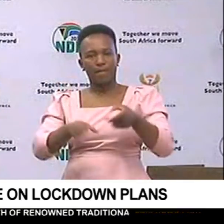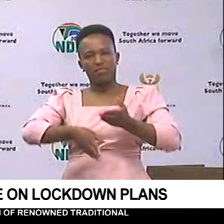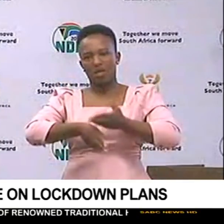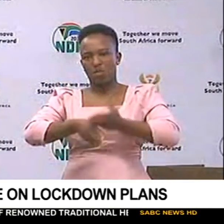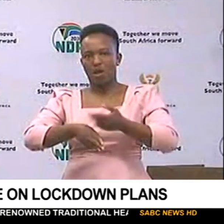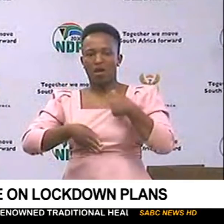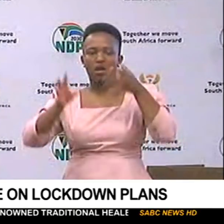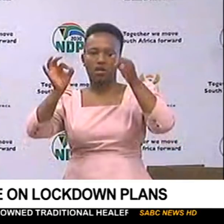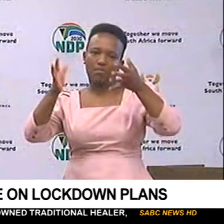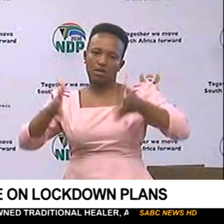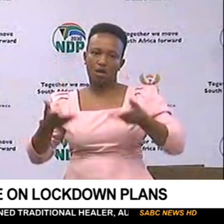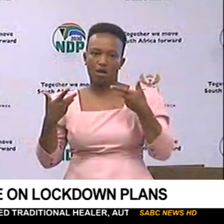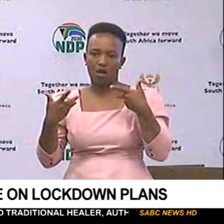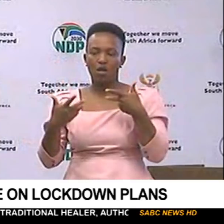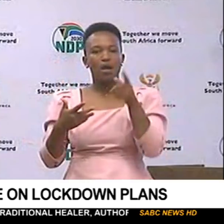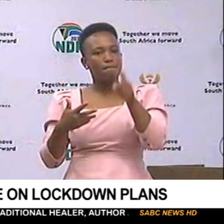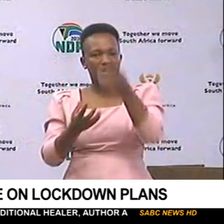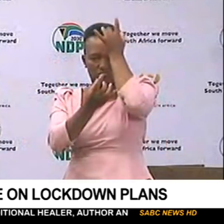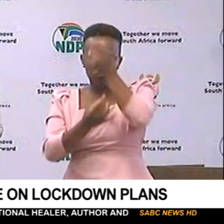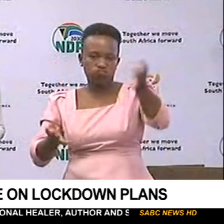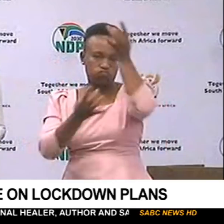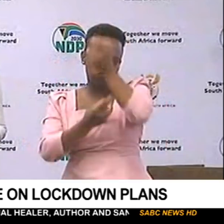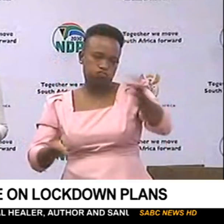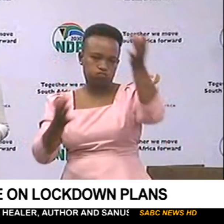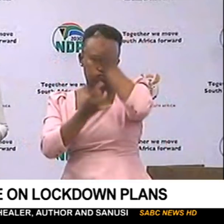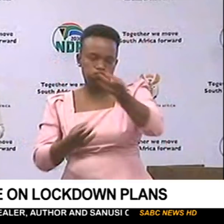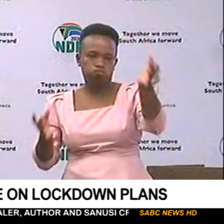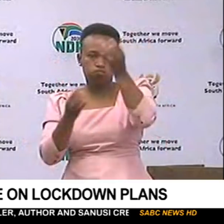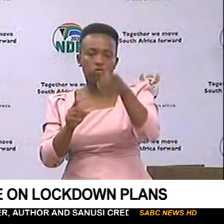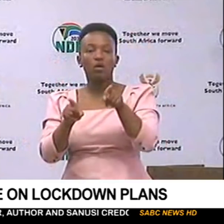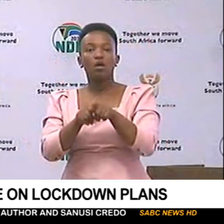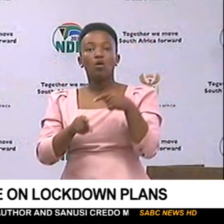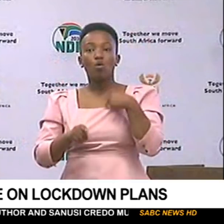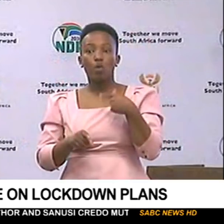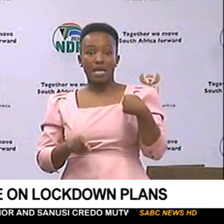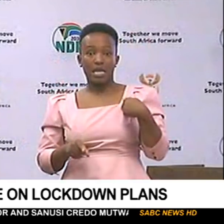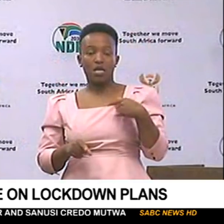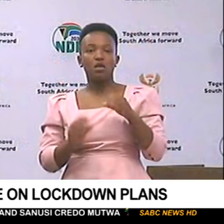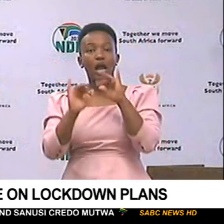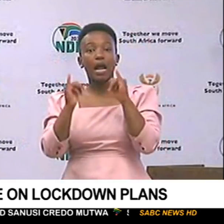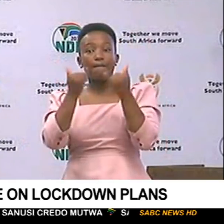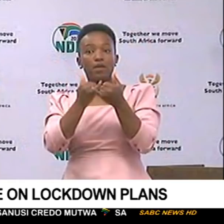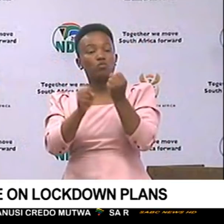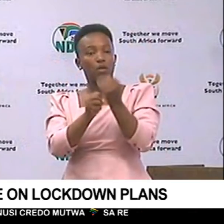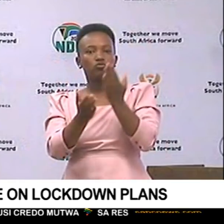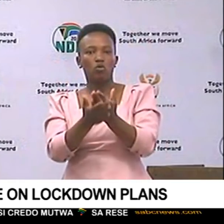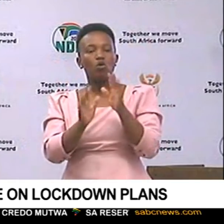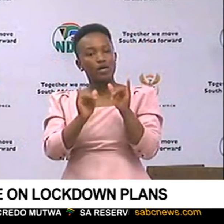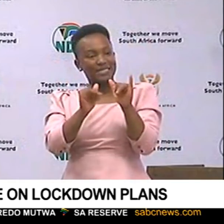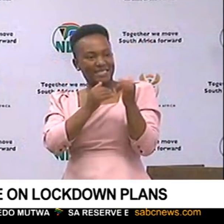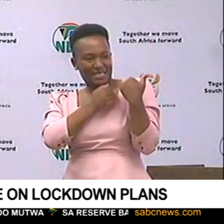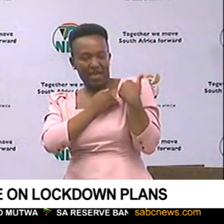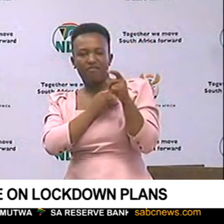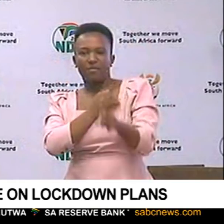in order to keep the country informed at all times. But as they do that, as employers, we have a responsibility to make sure that they stay